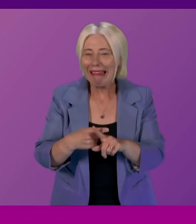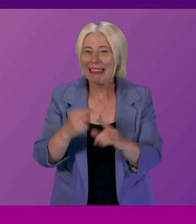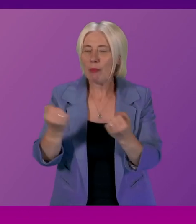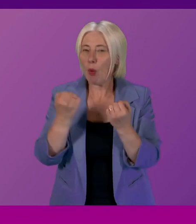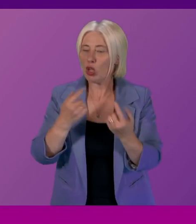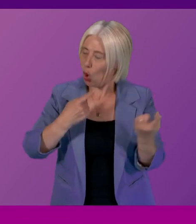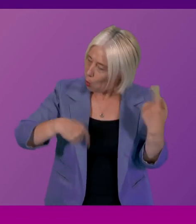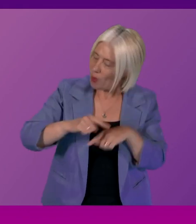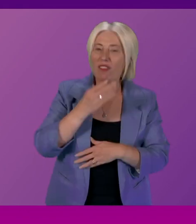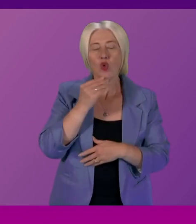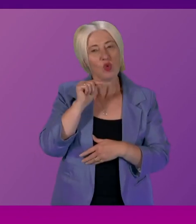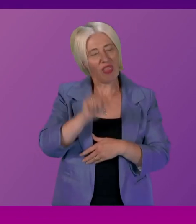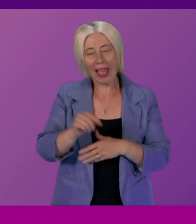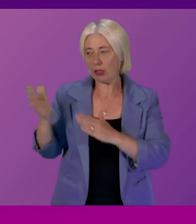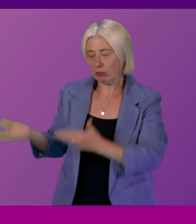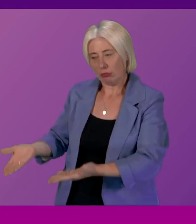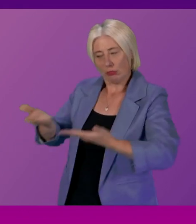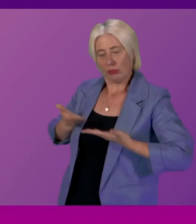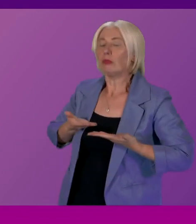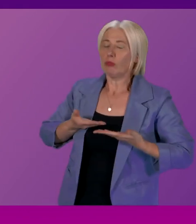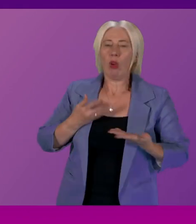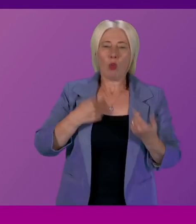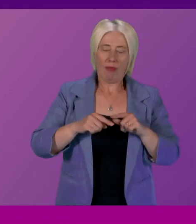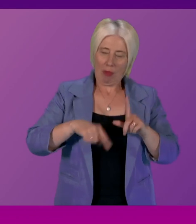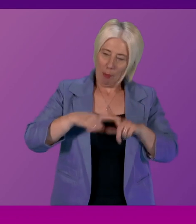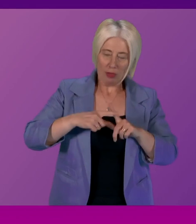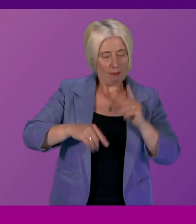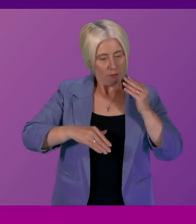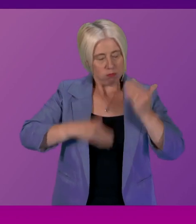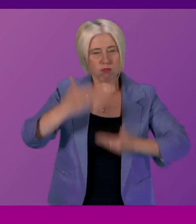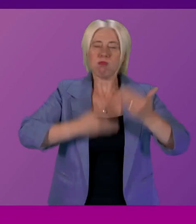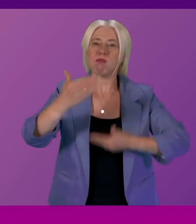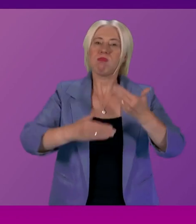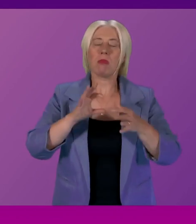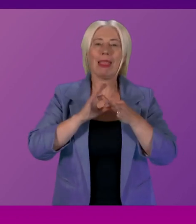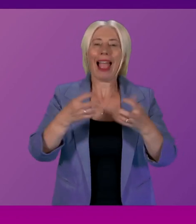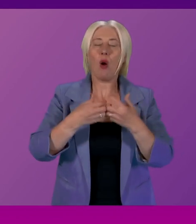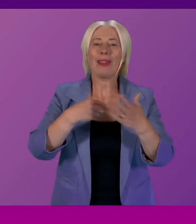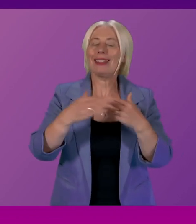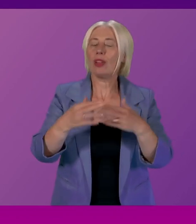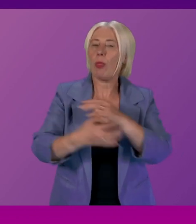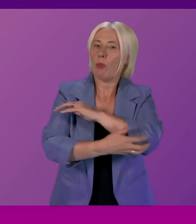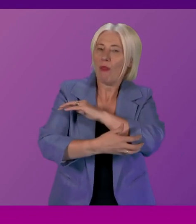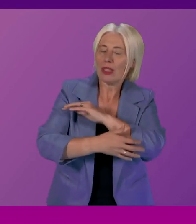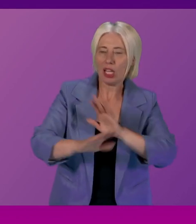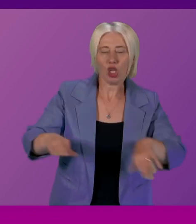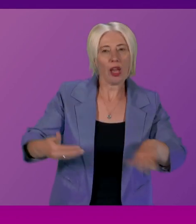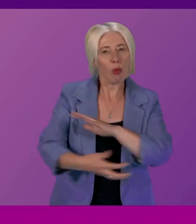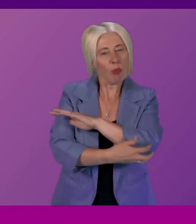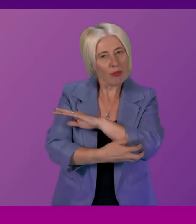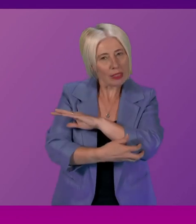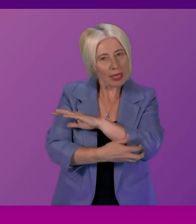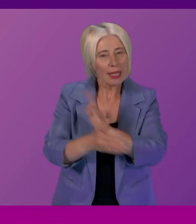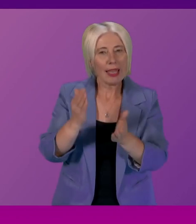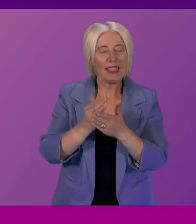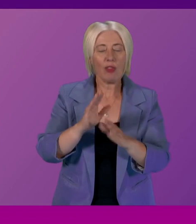move us into a positive direction in relation to tackling poverty and child poverty in particular with the